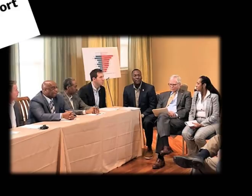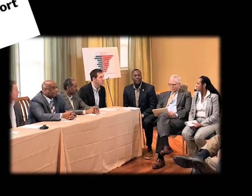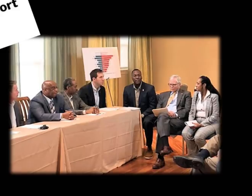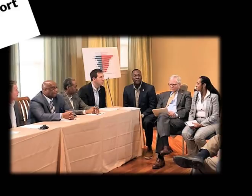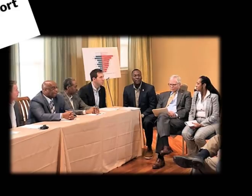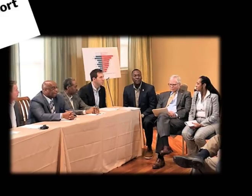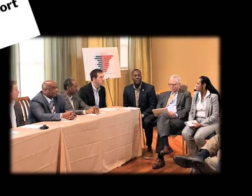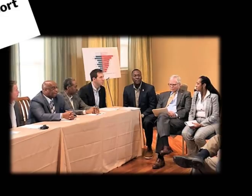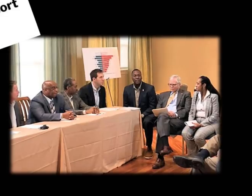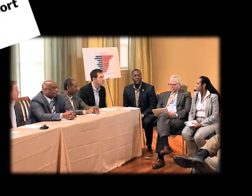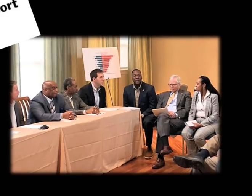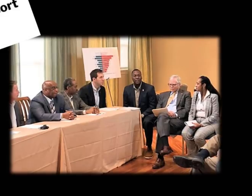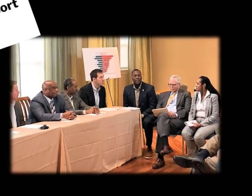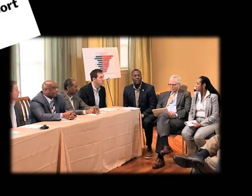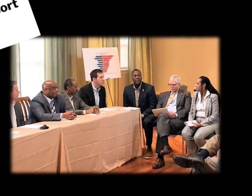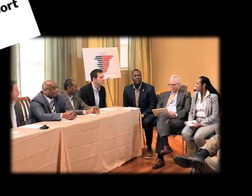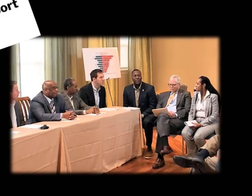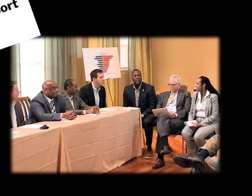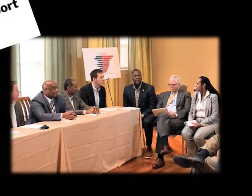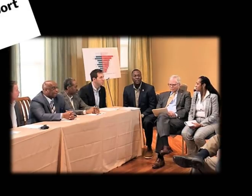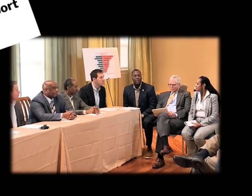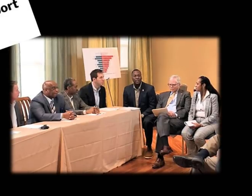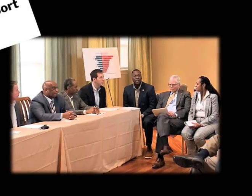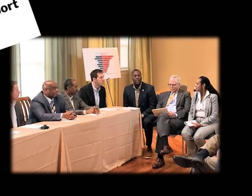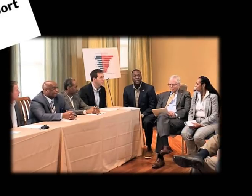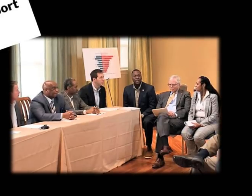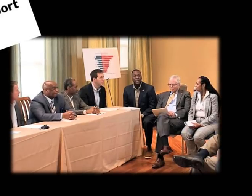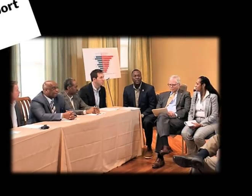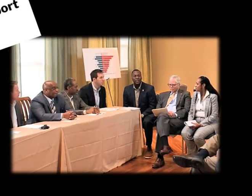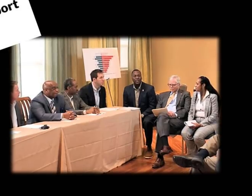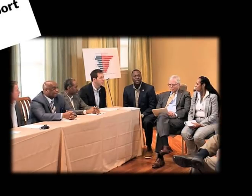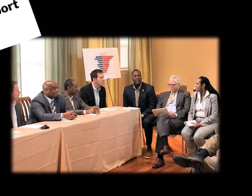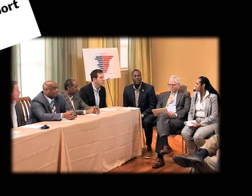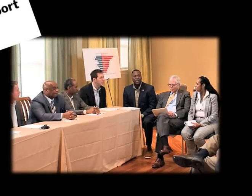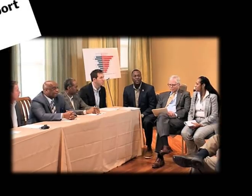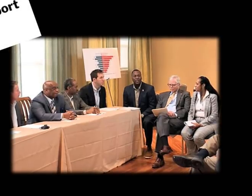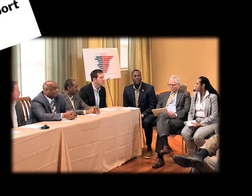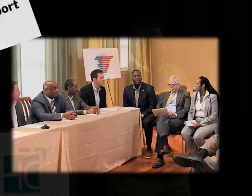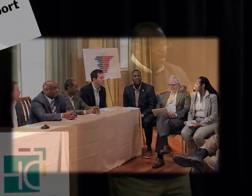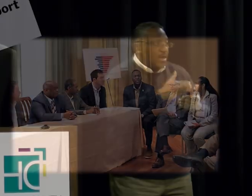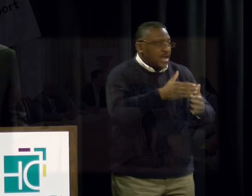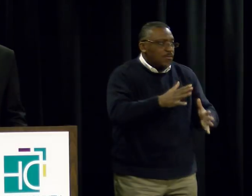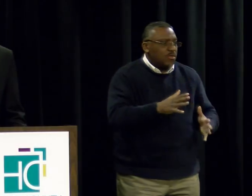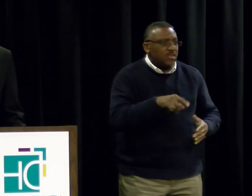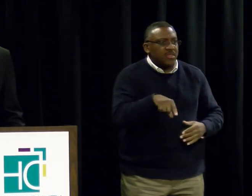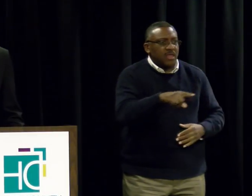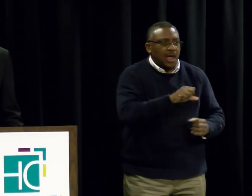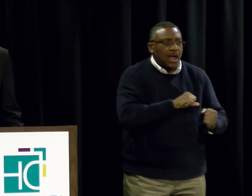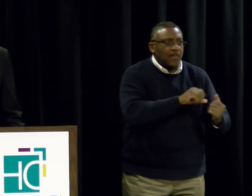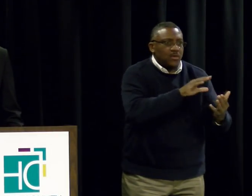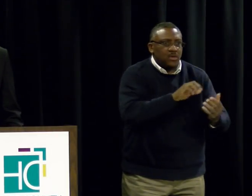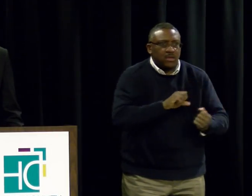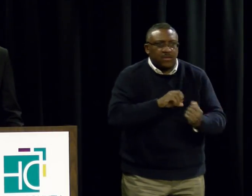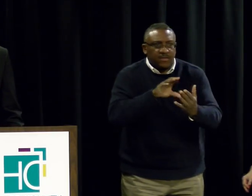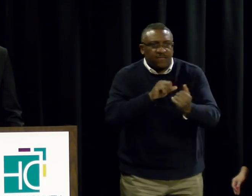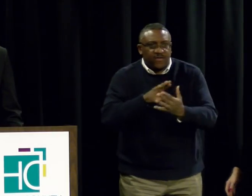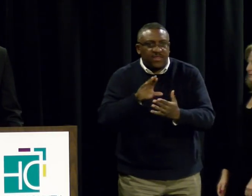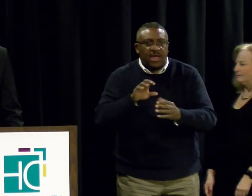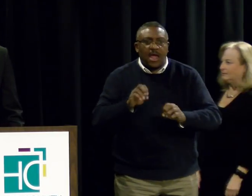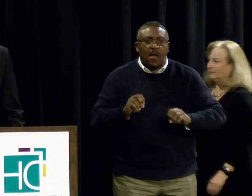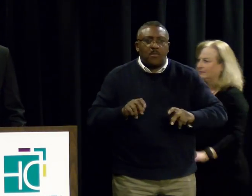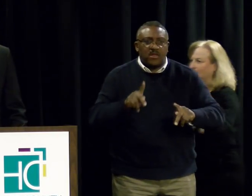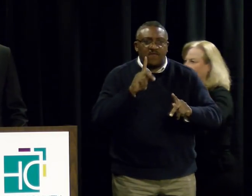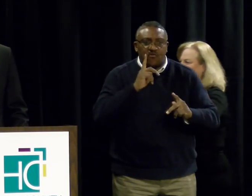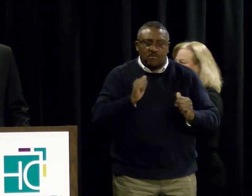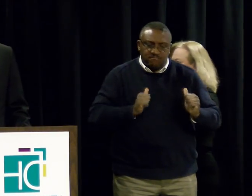poverty, it's critical that all of our neighbors have the opportunity to thrive. We